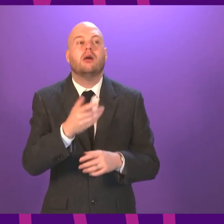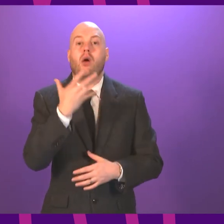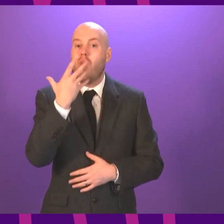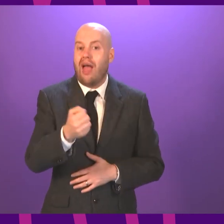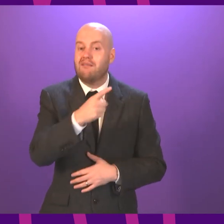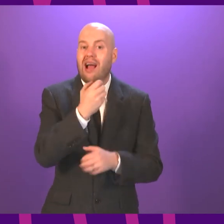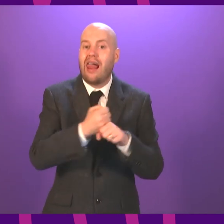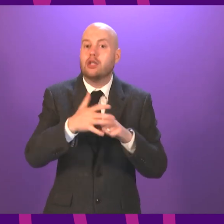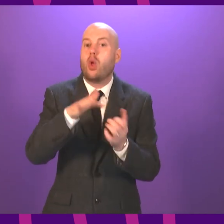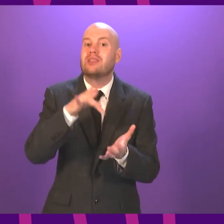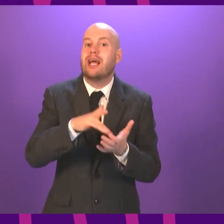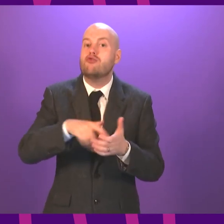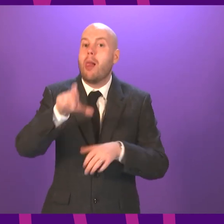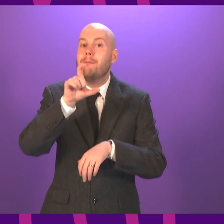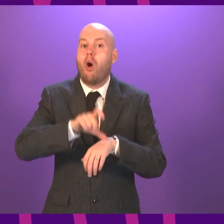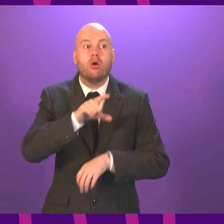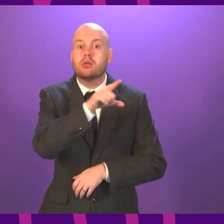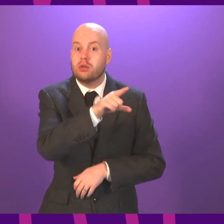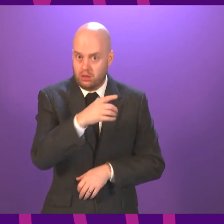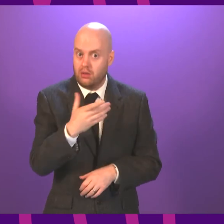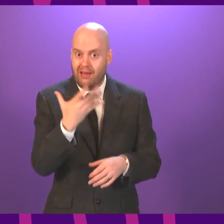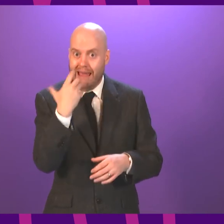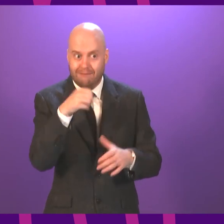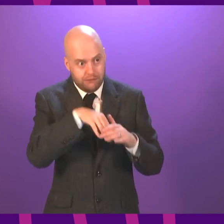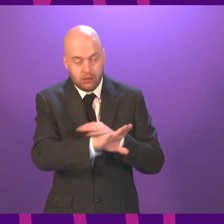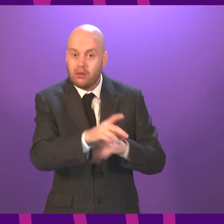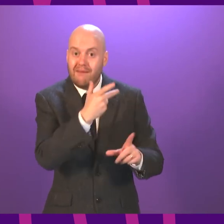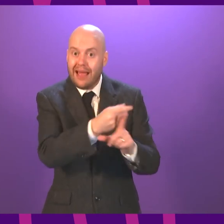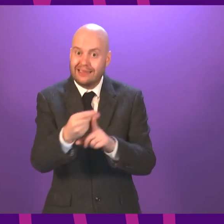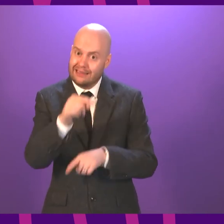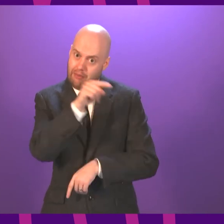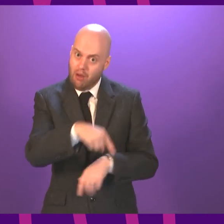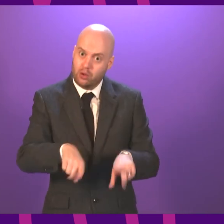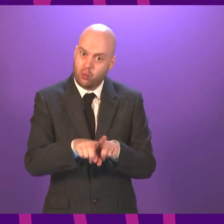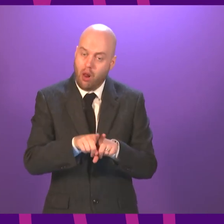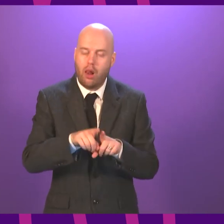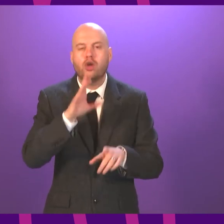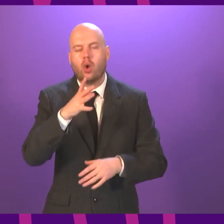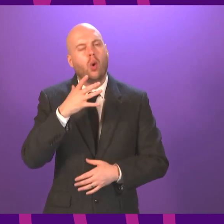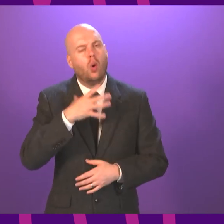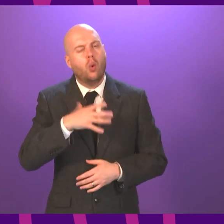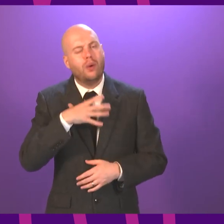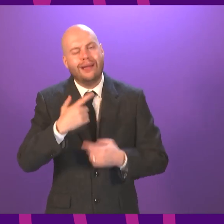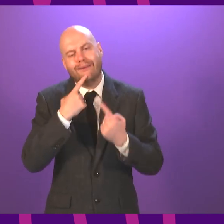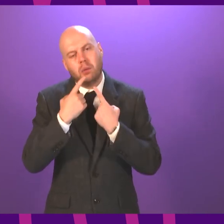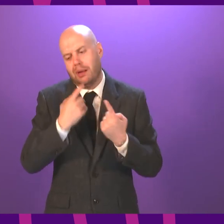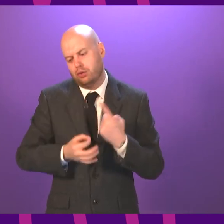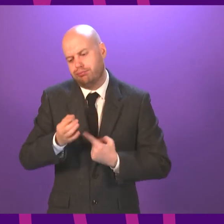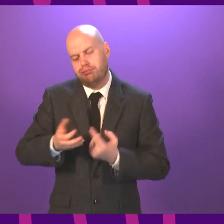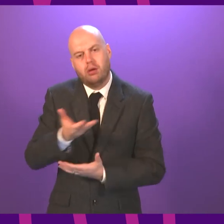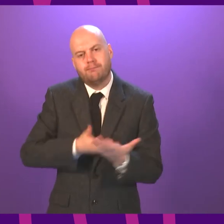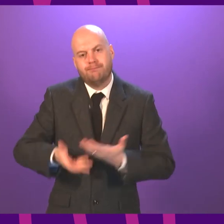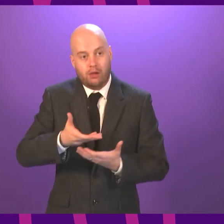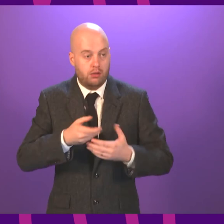is an important part of that, and there is learning that we can take from that to apply to other parts of the country. Overall, uptake of the